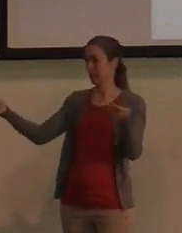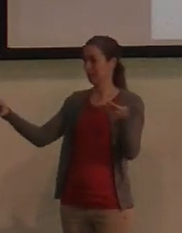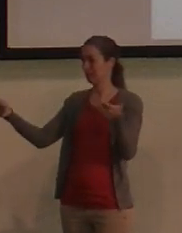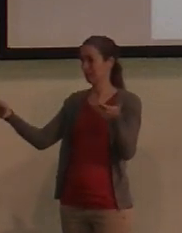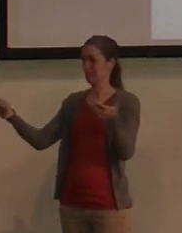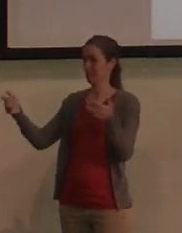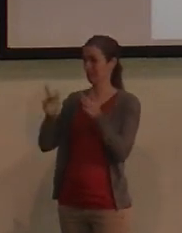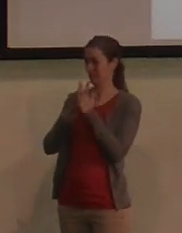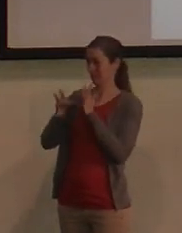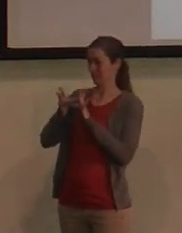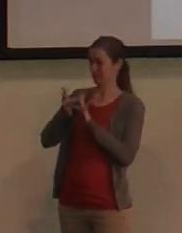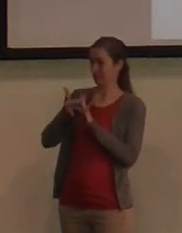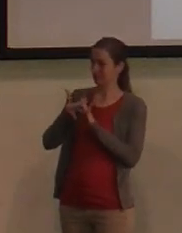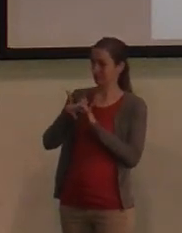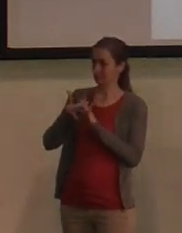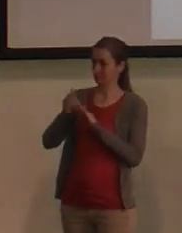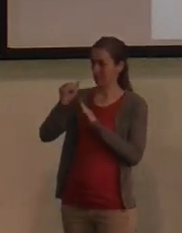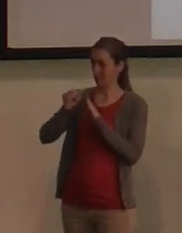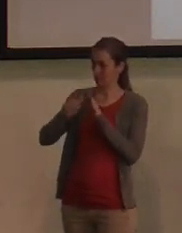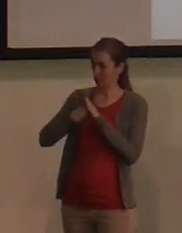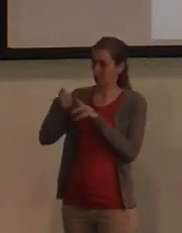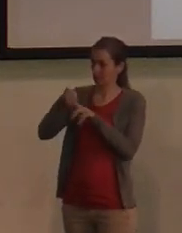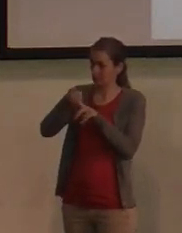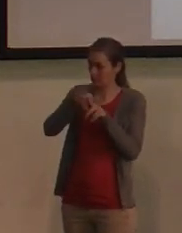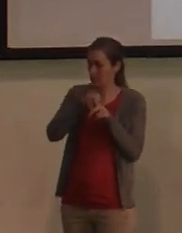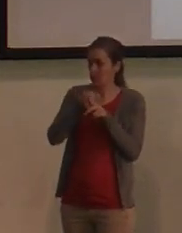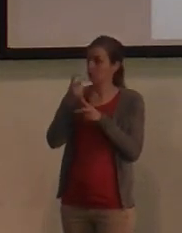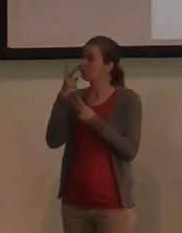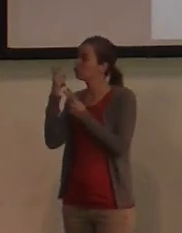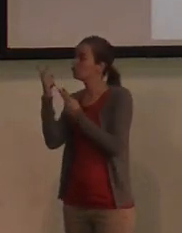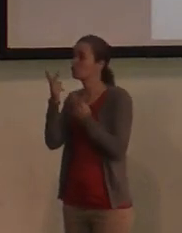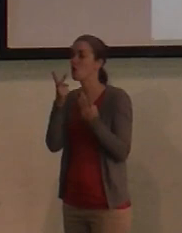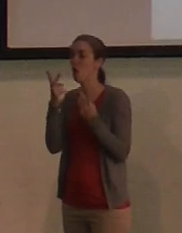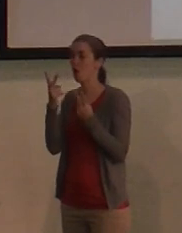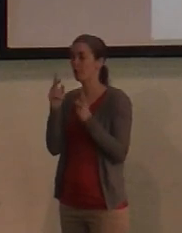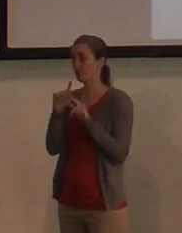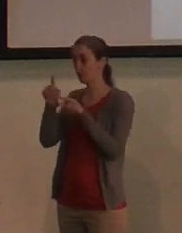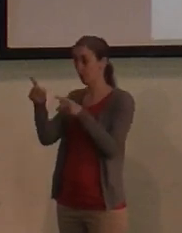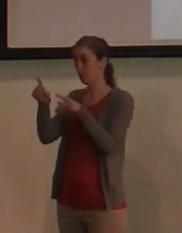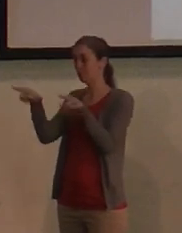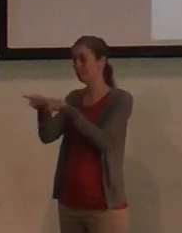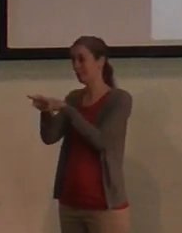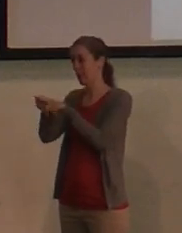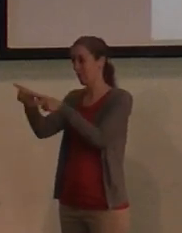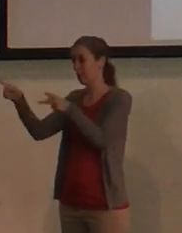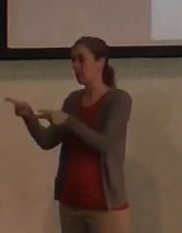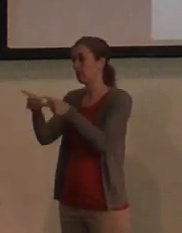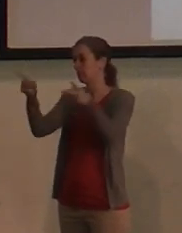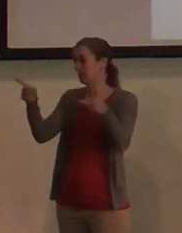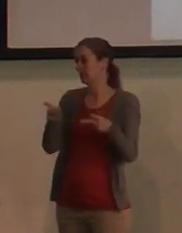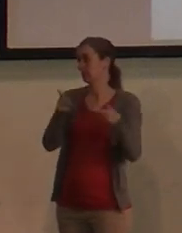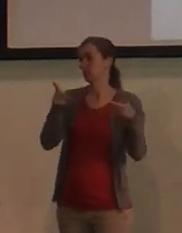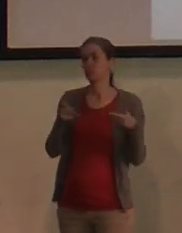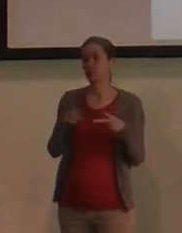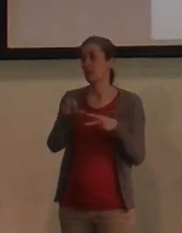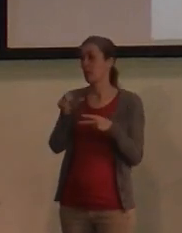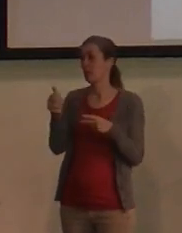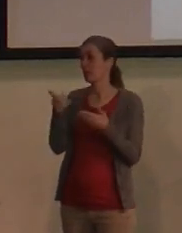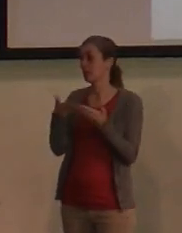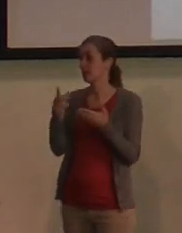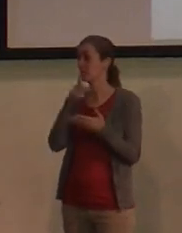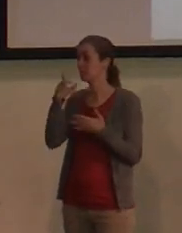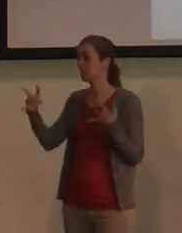and the apostles saw to go to the places that he went. Another thing that's really exciting